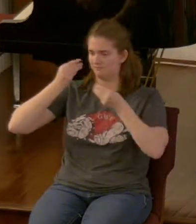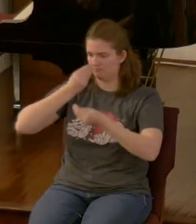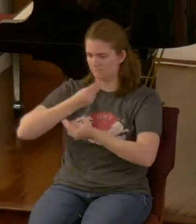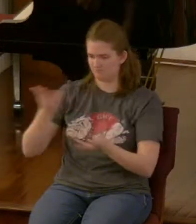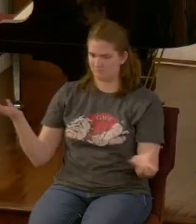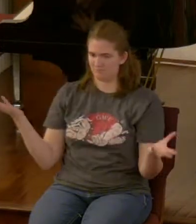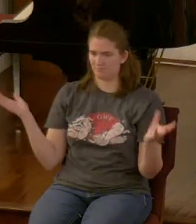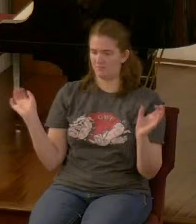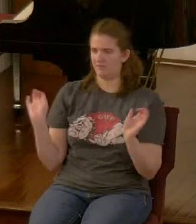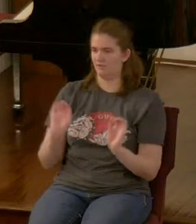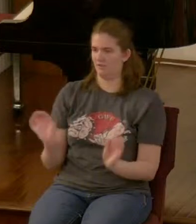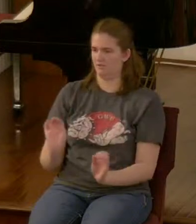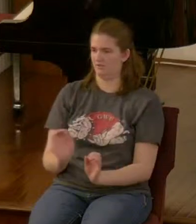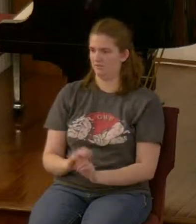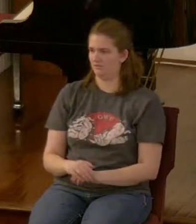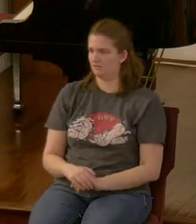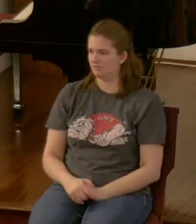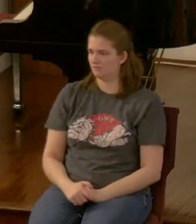what they would have thought